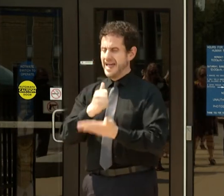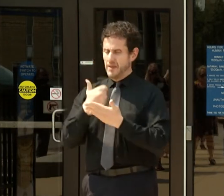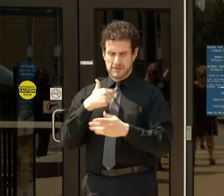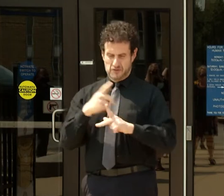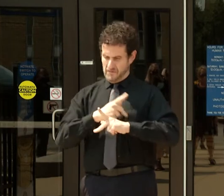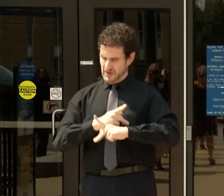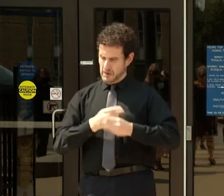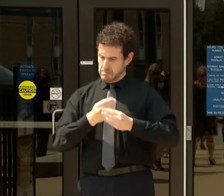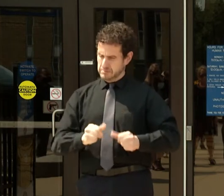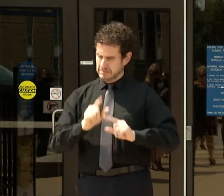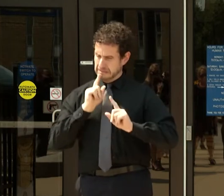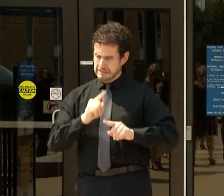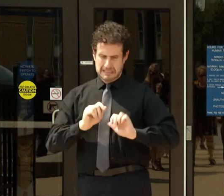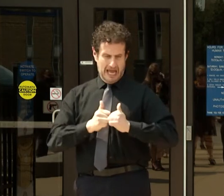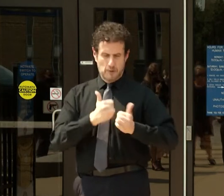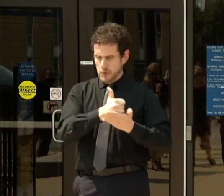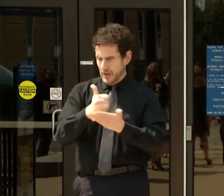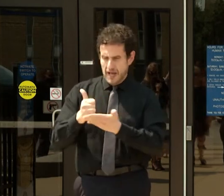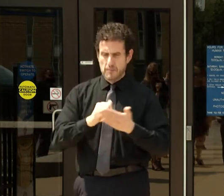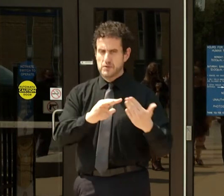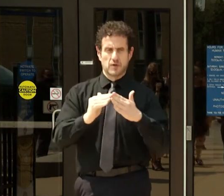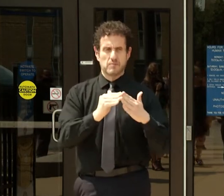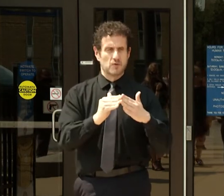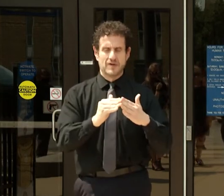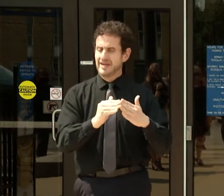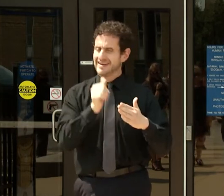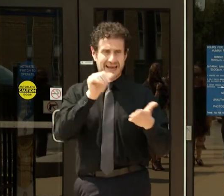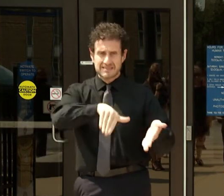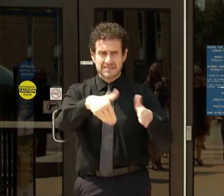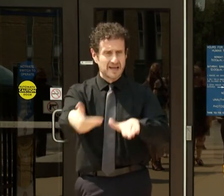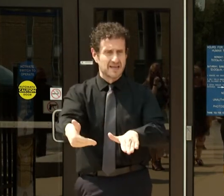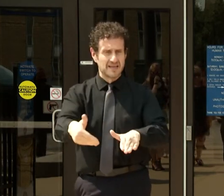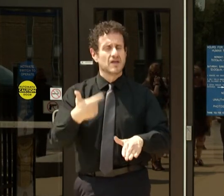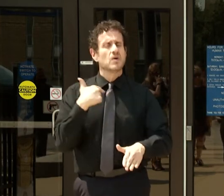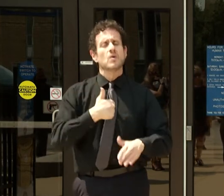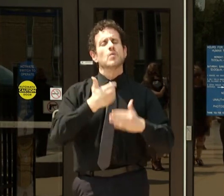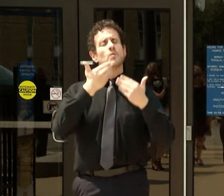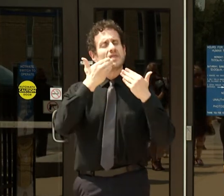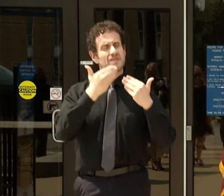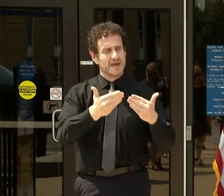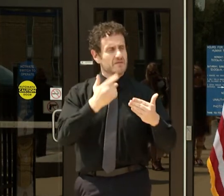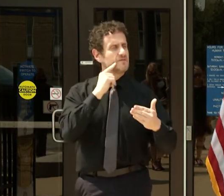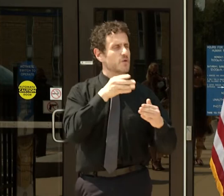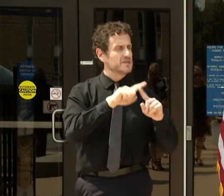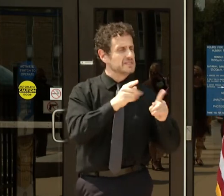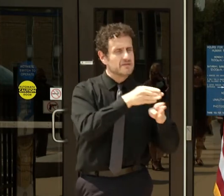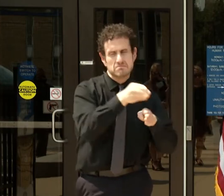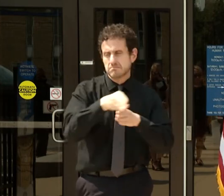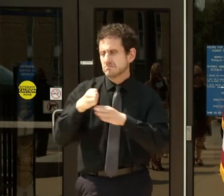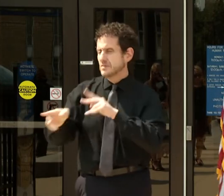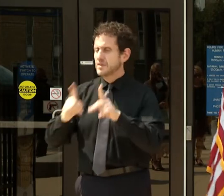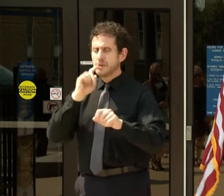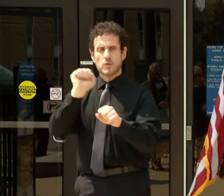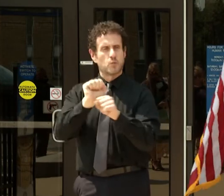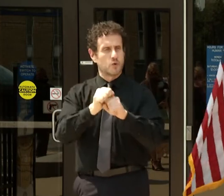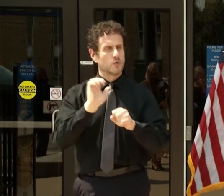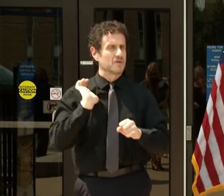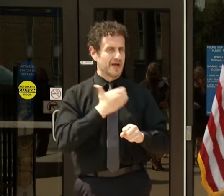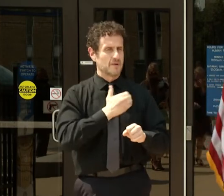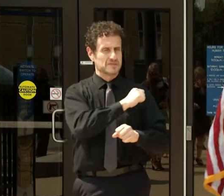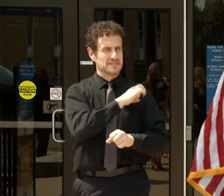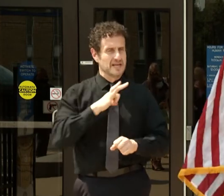that are plaguing our community. We're grateful to all those who worked with our staff, analyzing